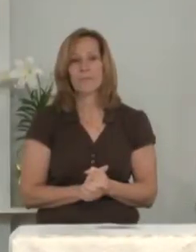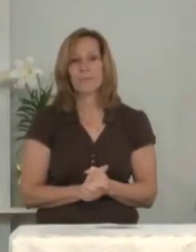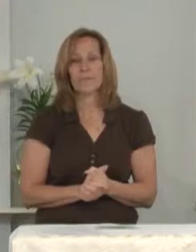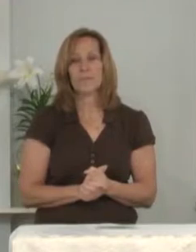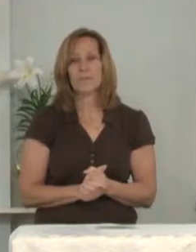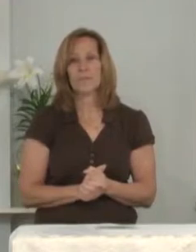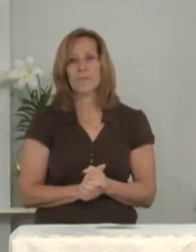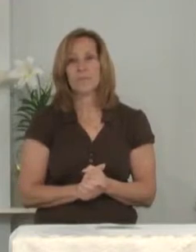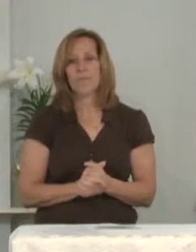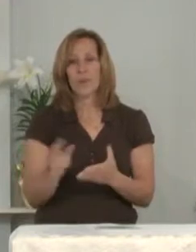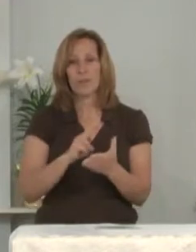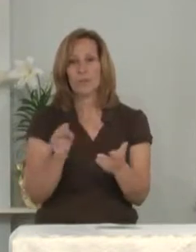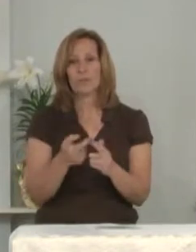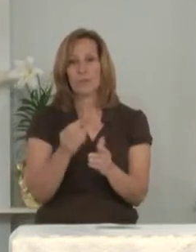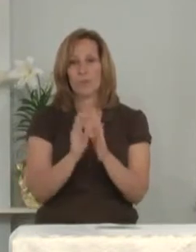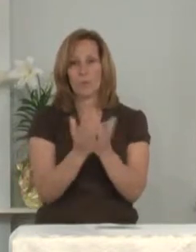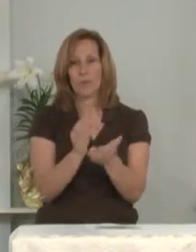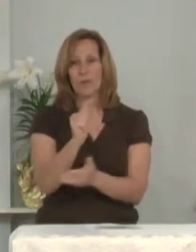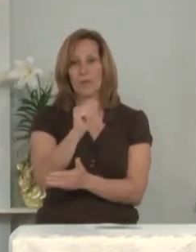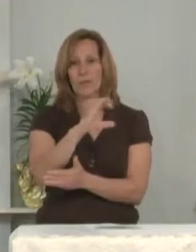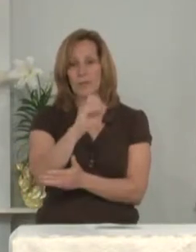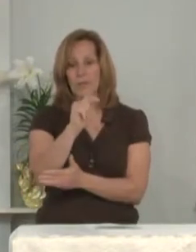A reading from Acts.